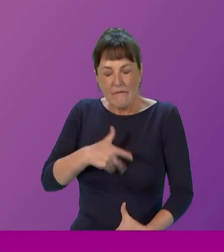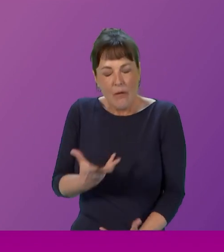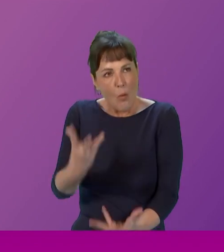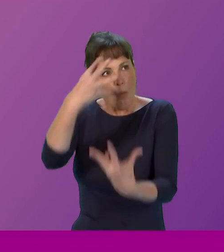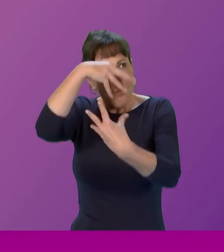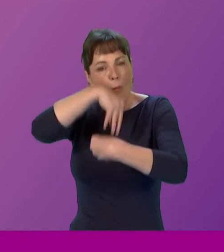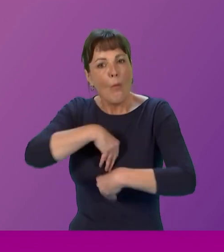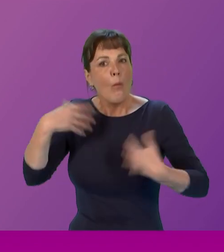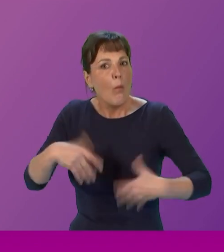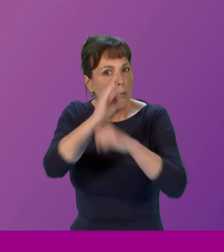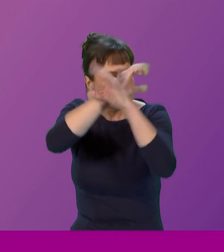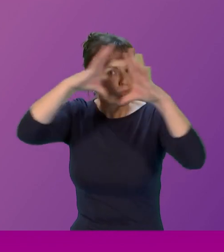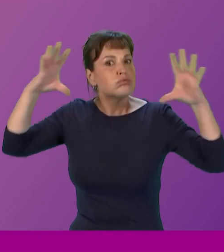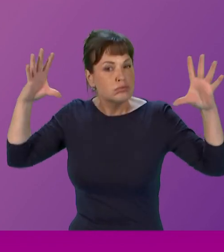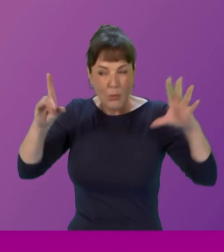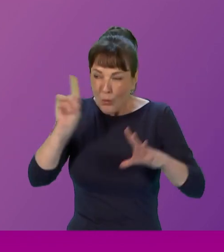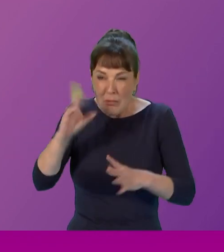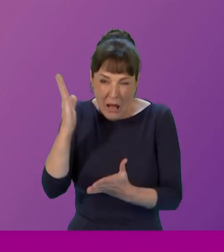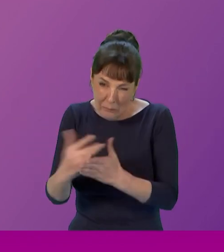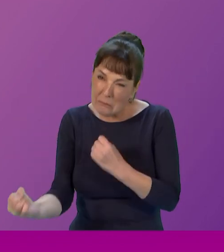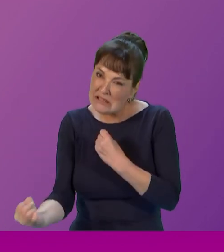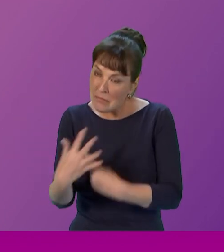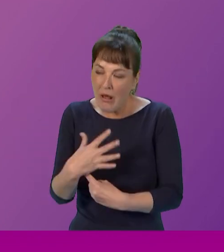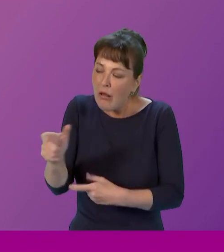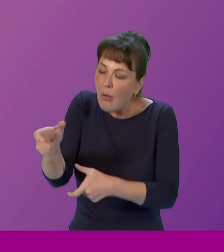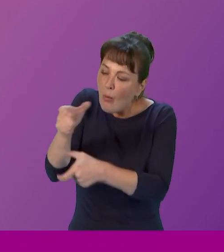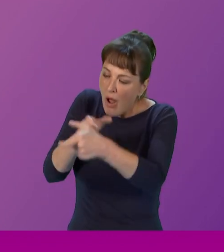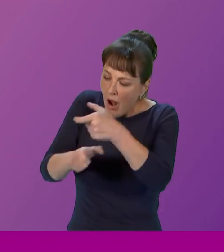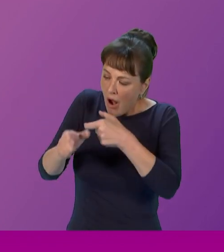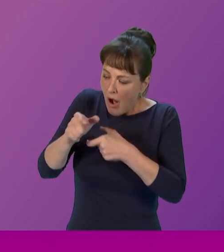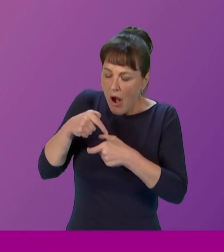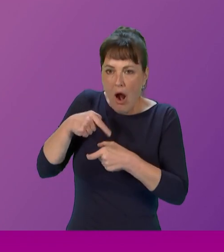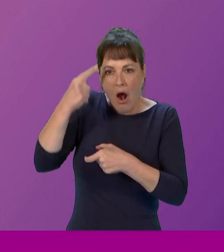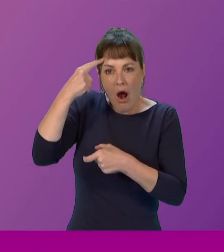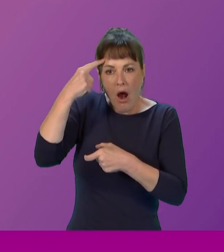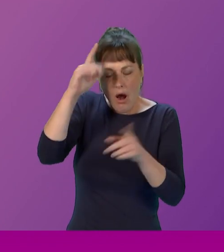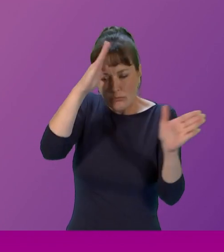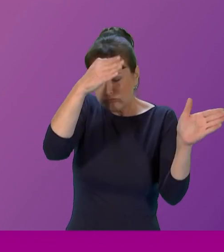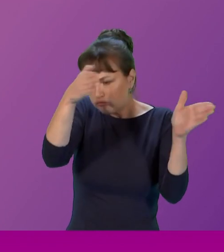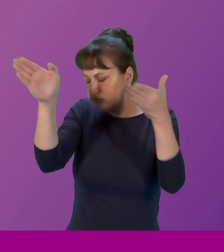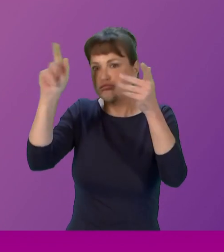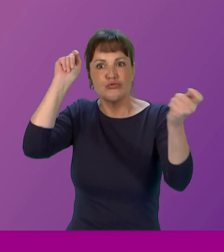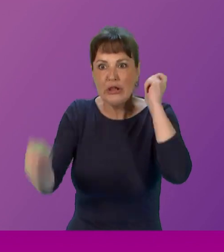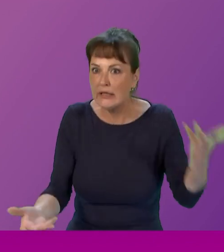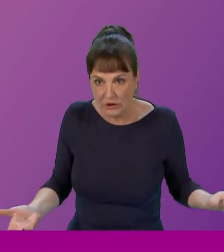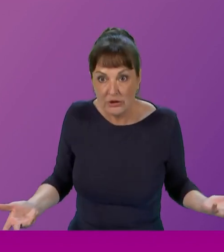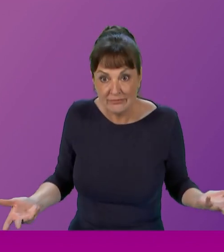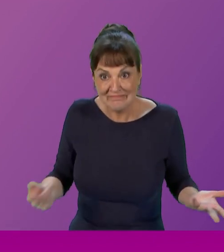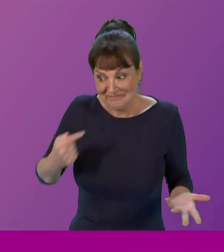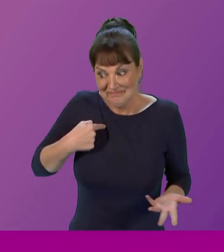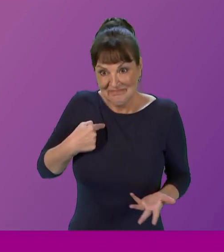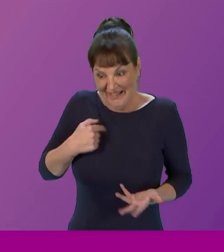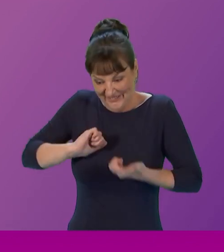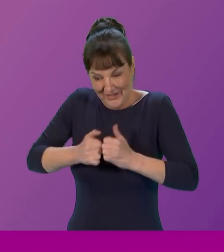these women inspired me and their words very much changed my outlook my peers and I who attended this event